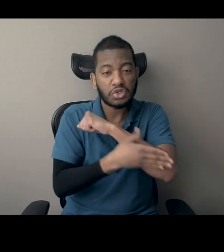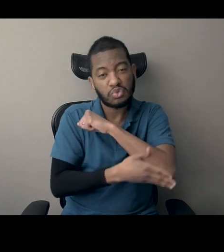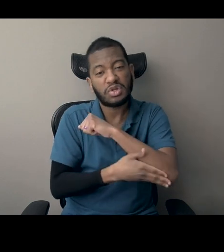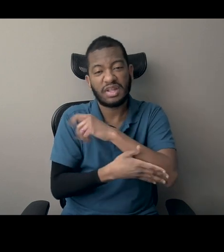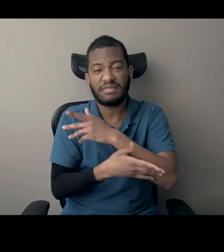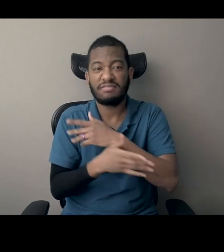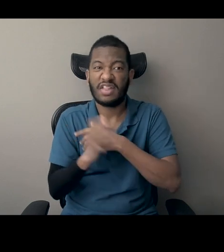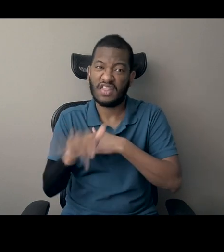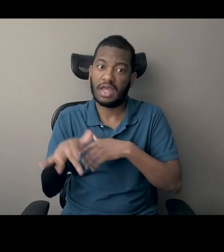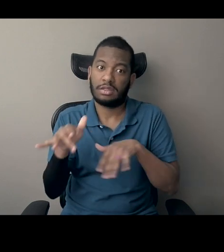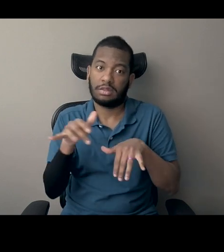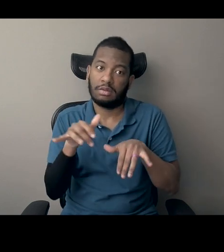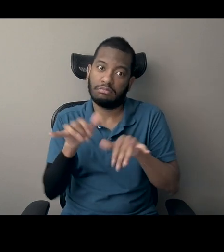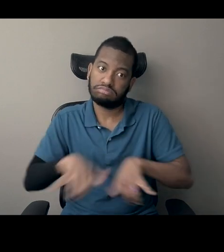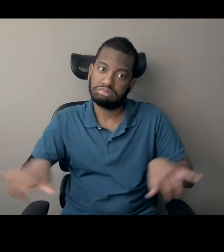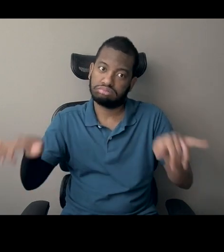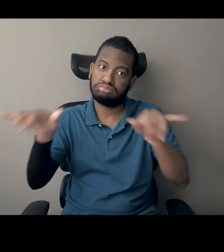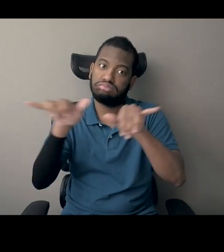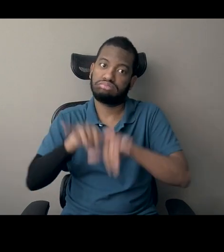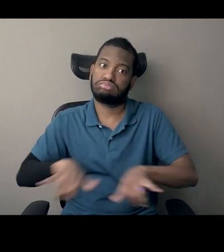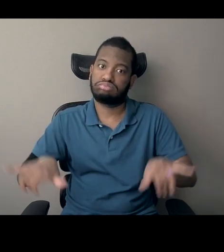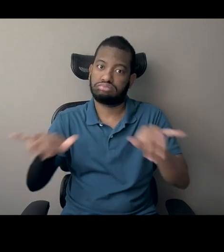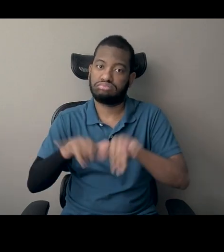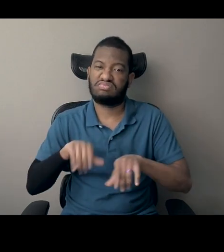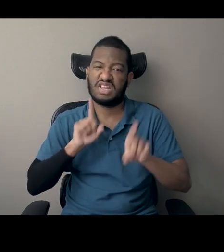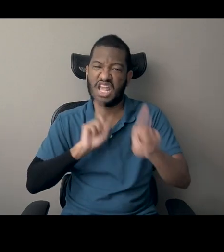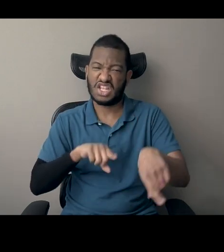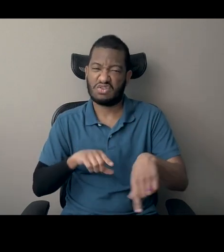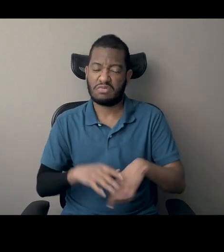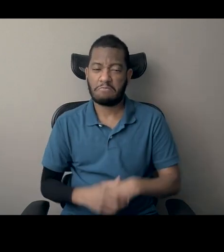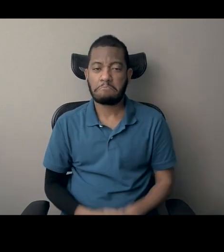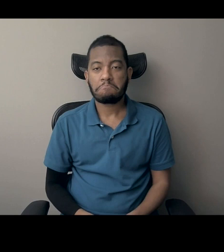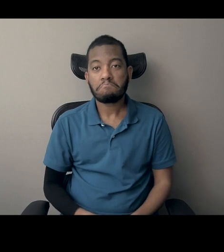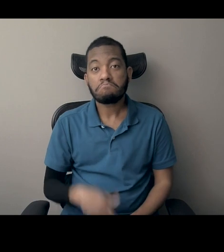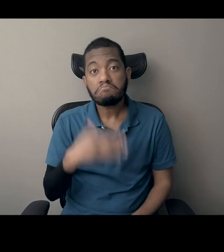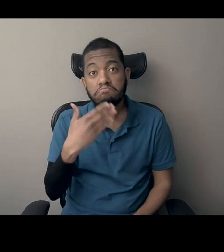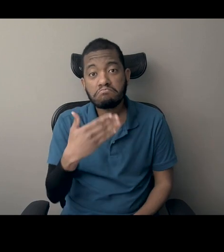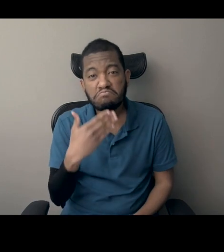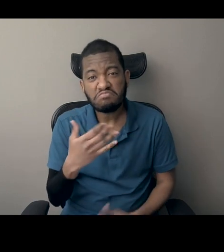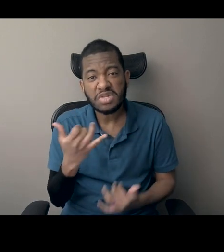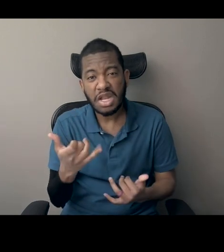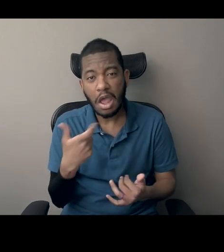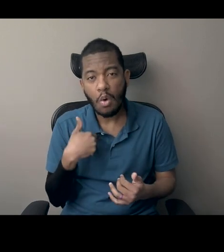Um, okay. So, thanks for that. I'll take this down for now.